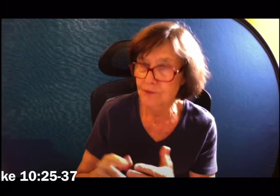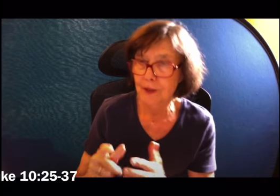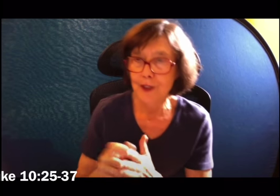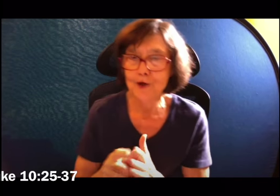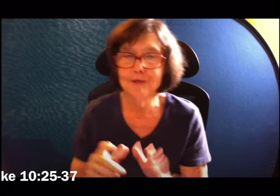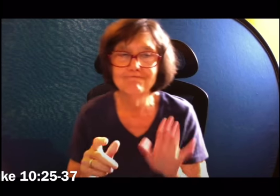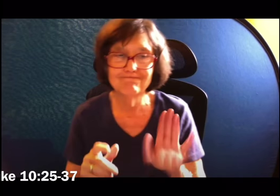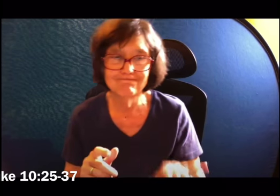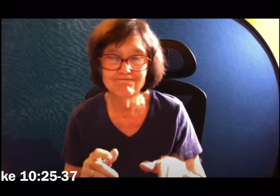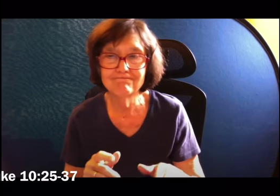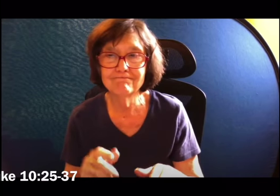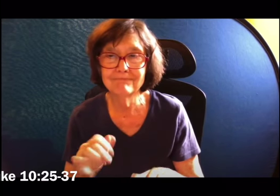mercy.